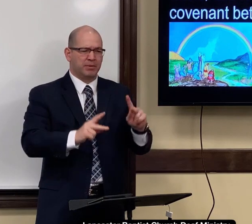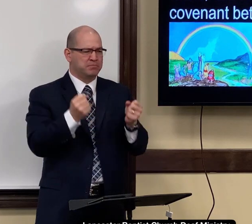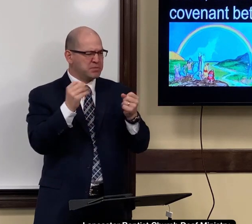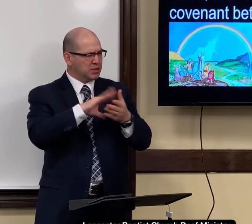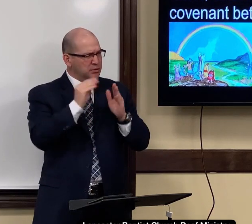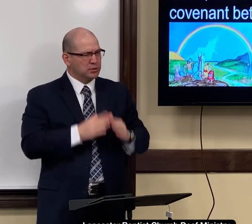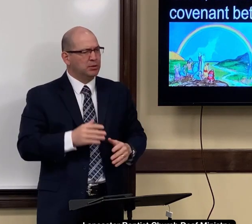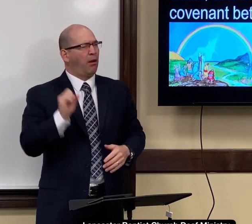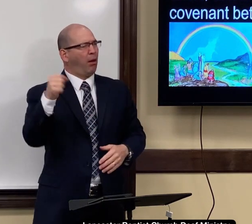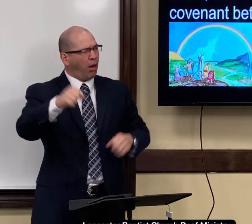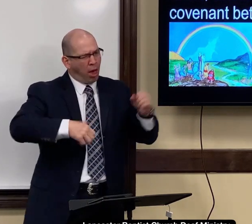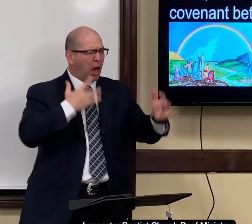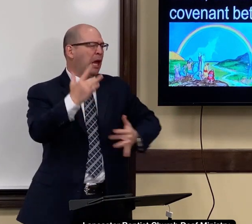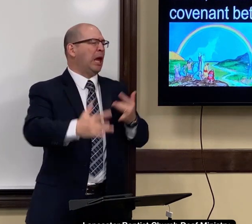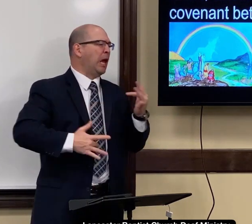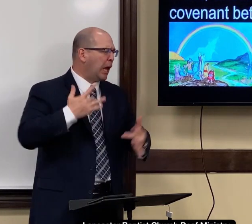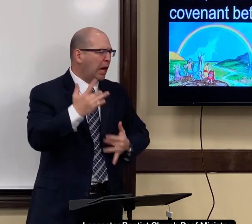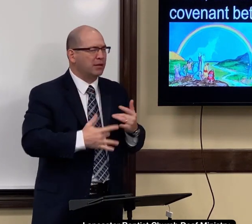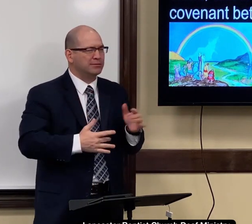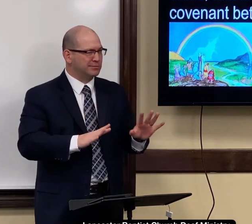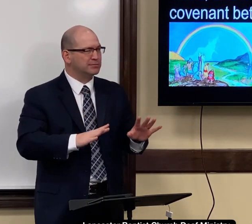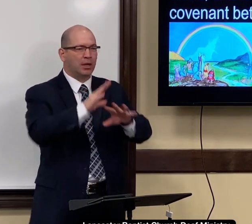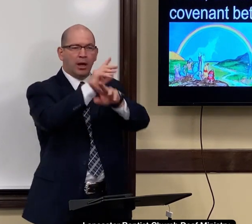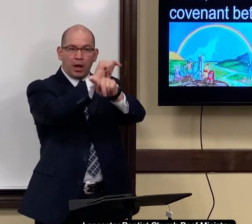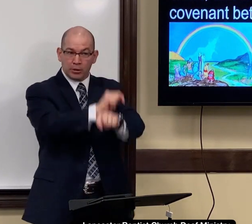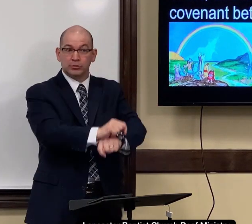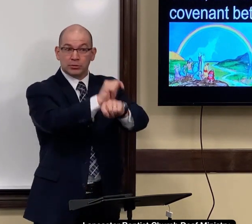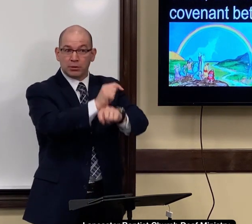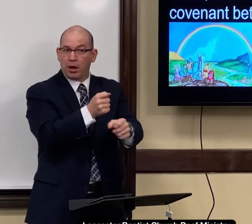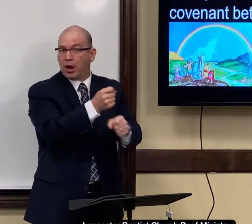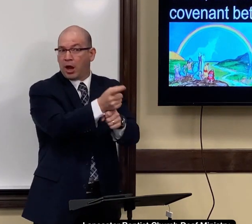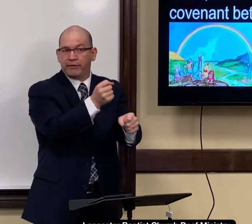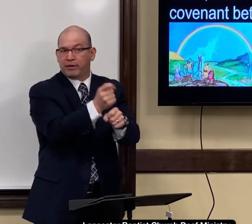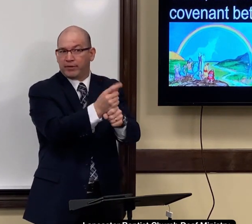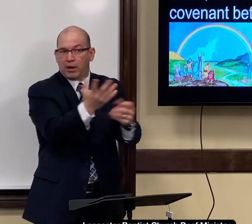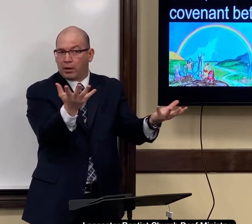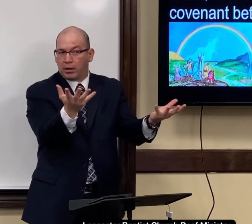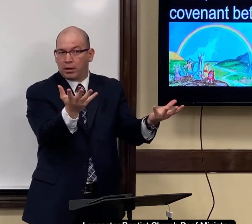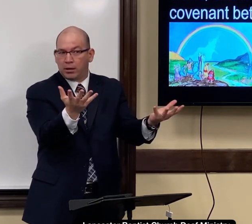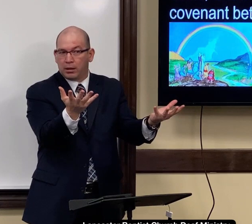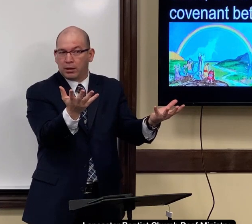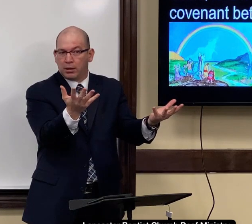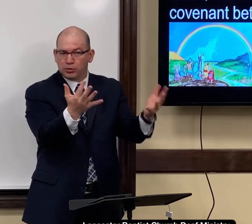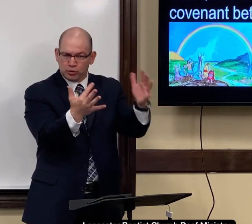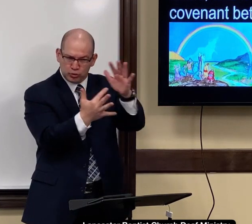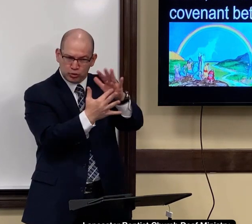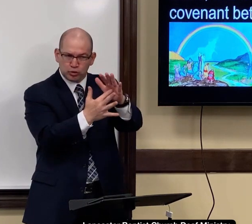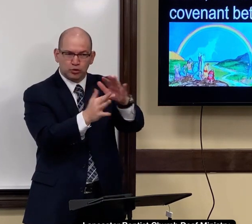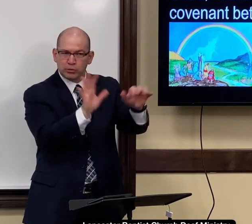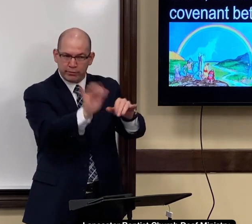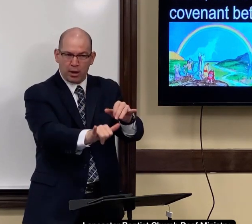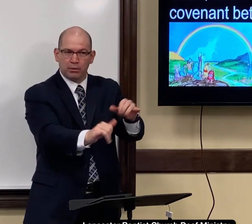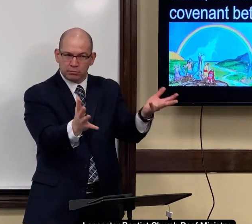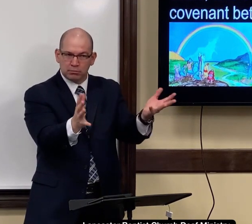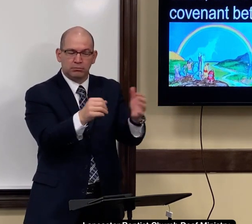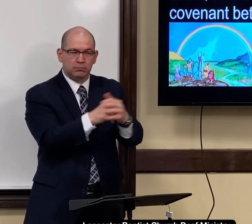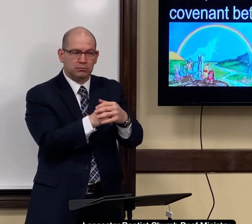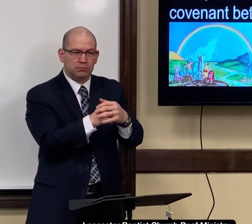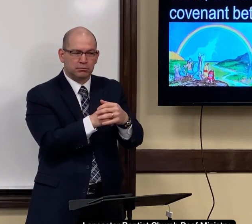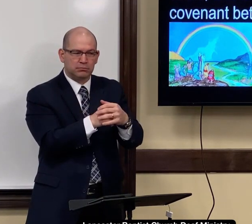It's really popular. Many people, many students, they were super excited about it. It was attrition. I mean, it happened every year. The juniors, you know, would